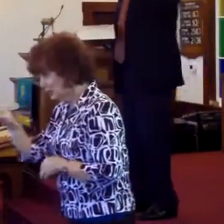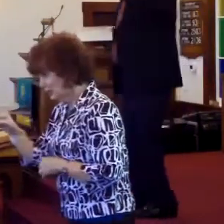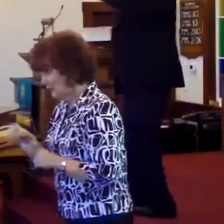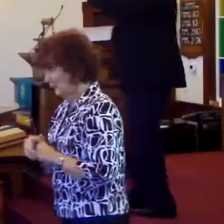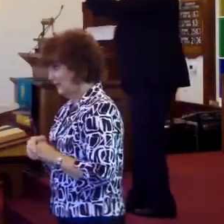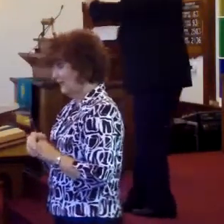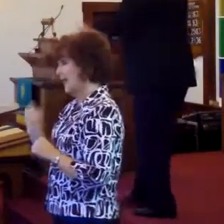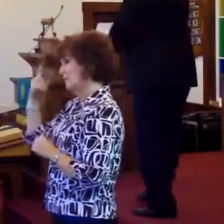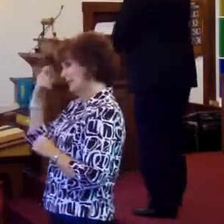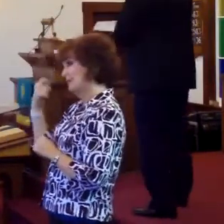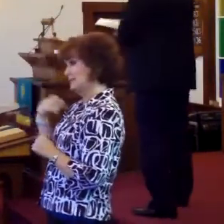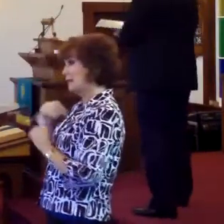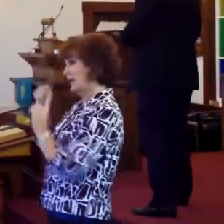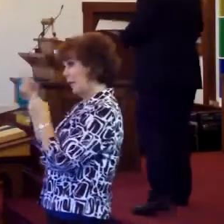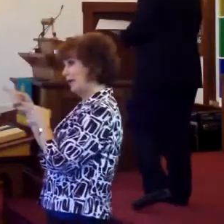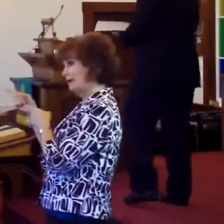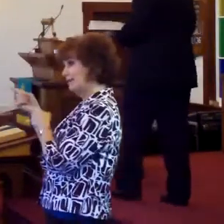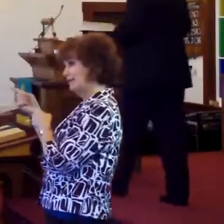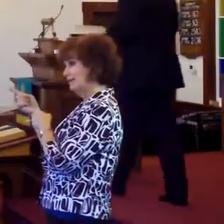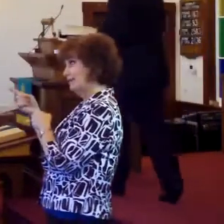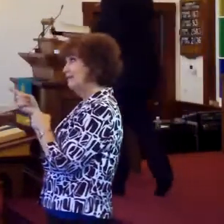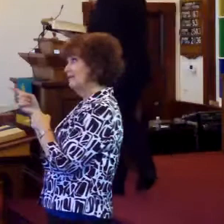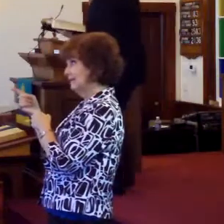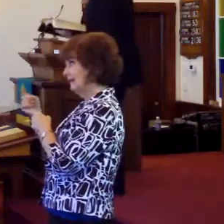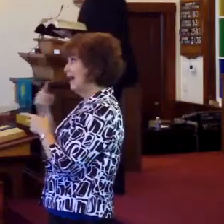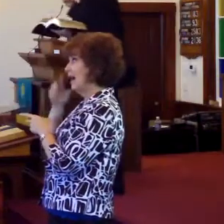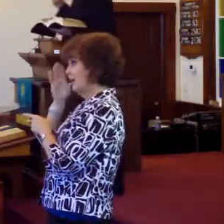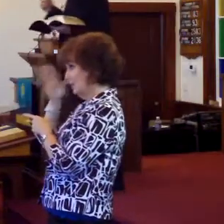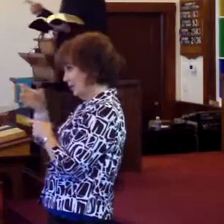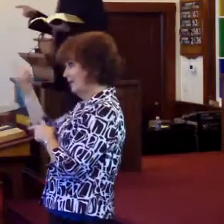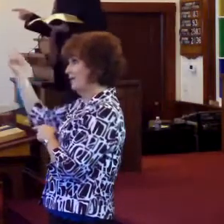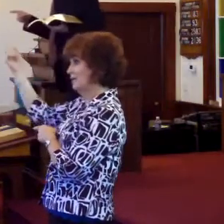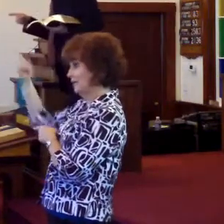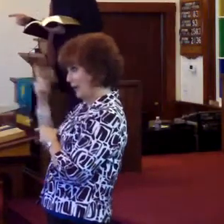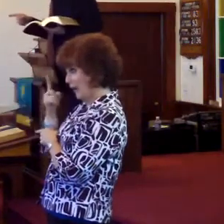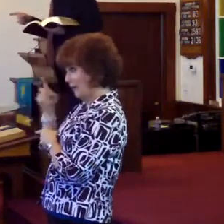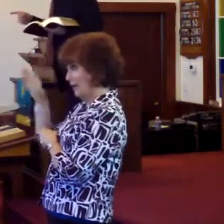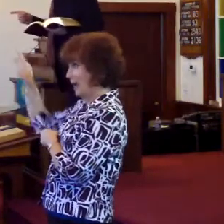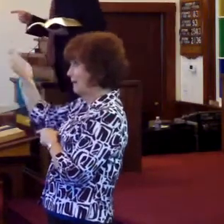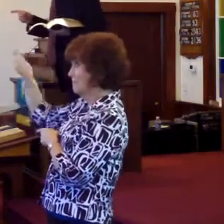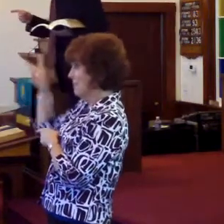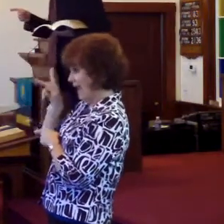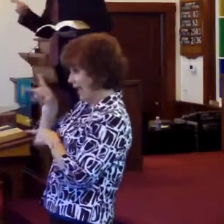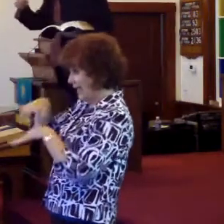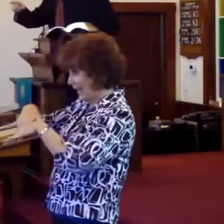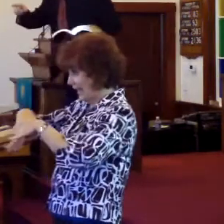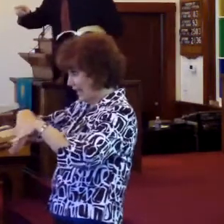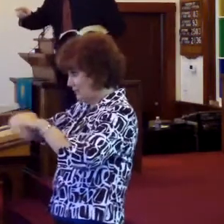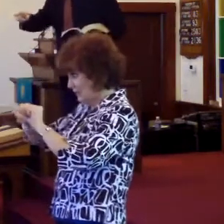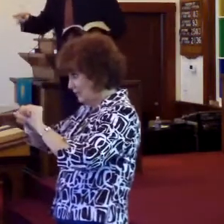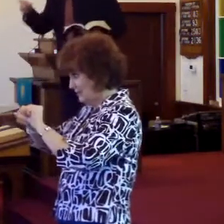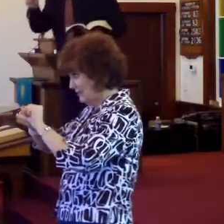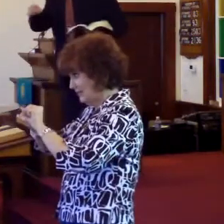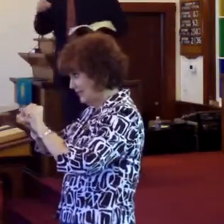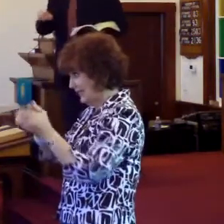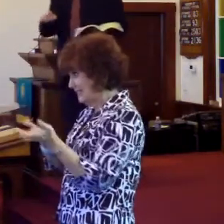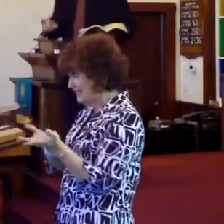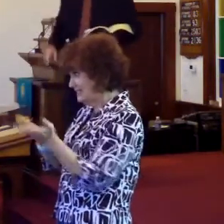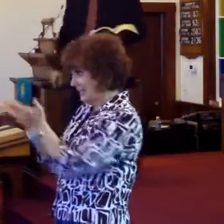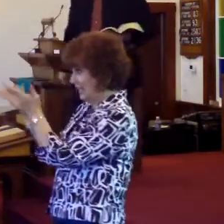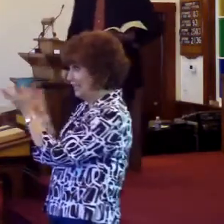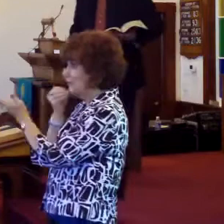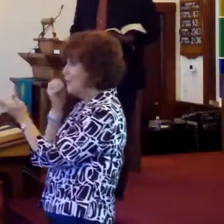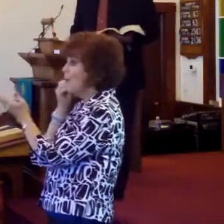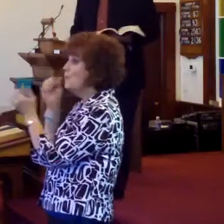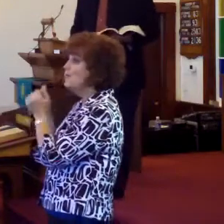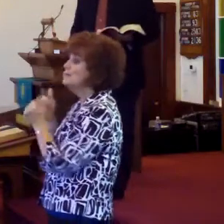And since I'm going to build it for you, what am I going to do? I'm going to come back and I'm going to get you and I'm going to take you